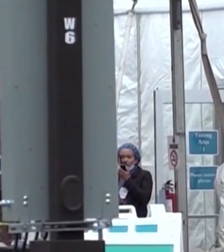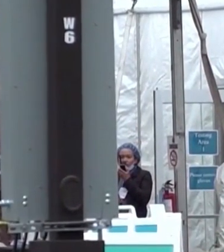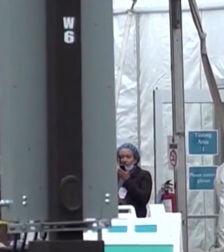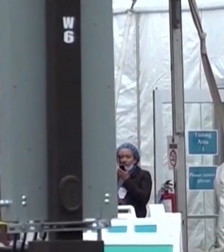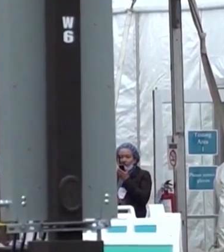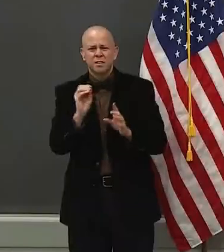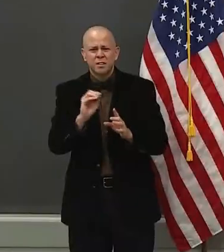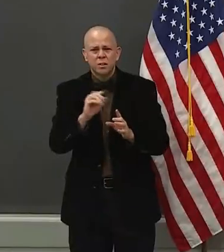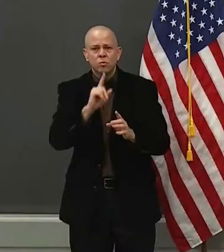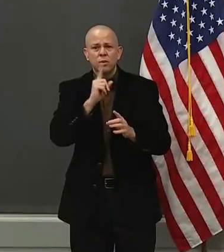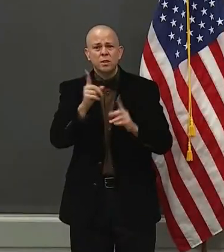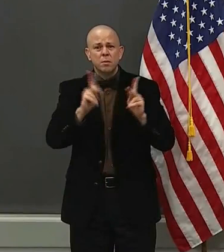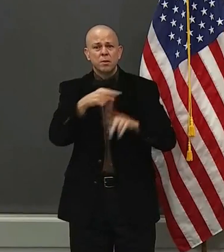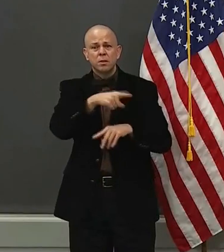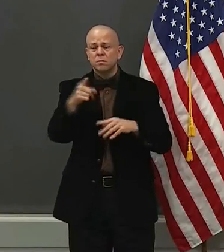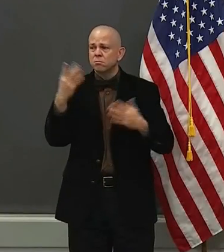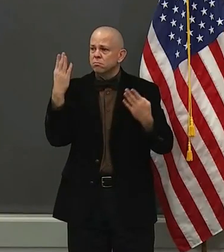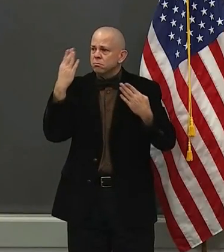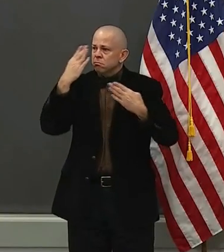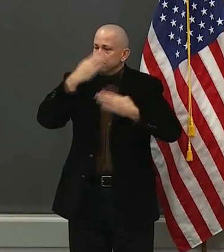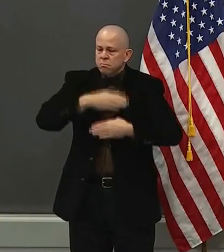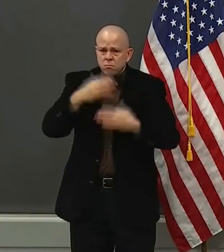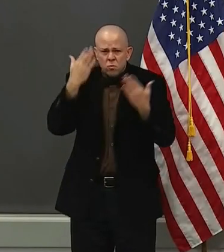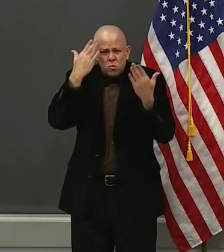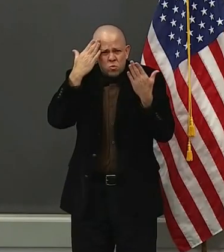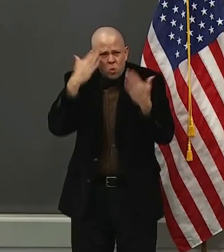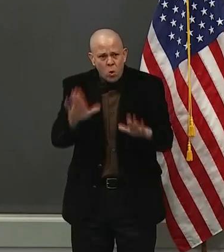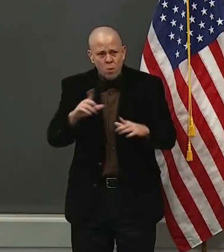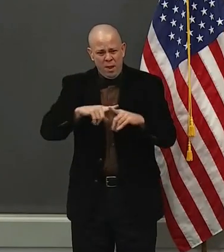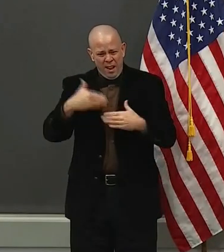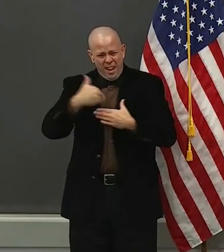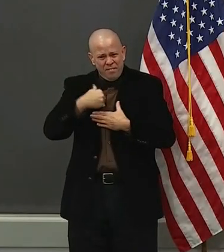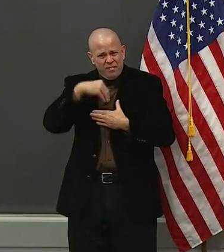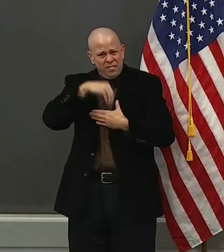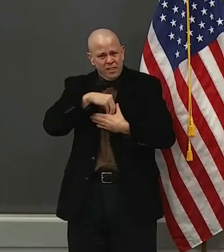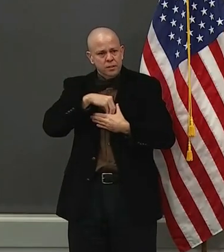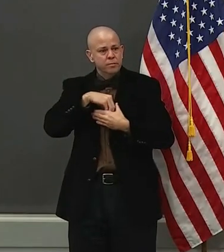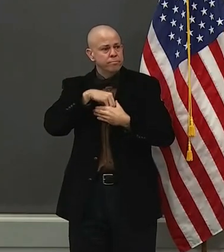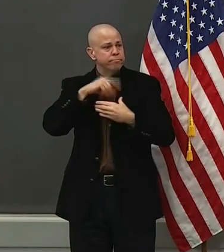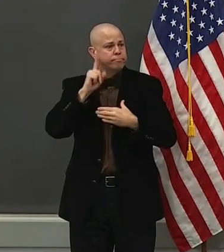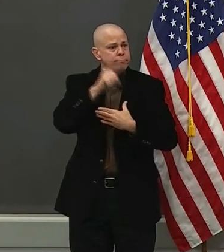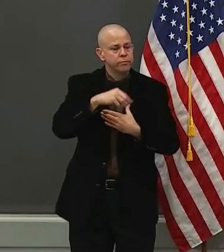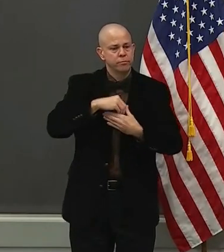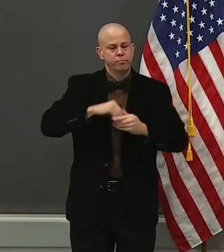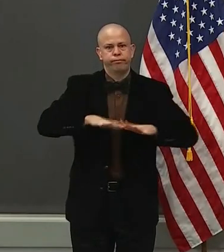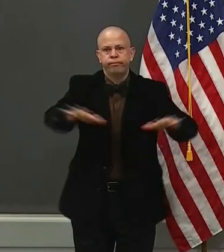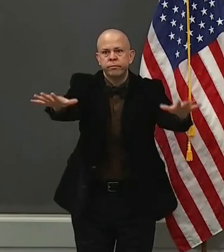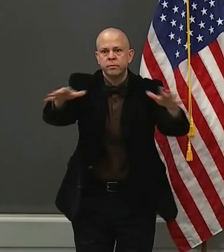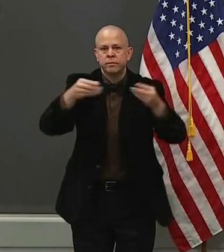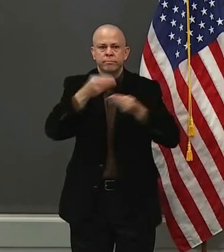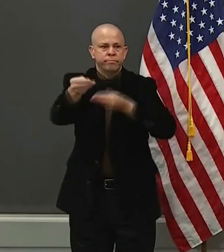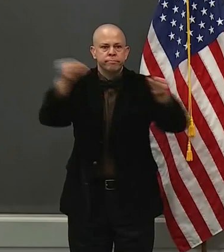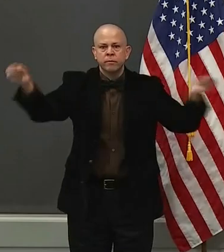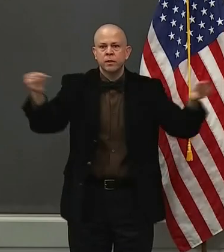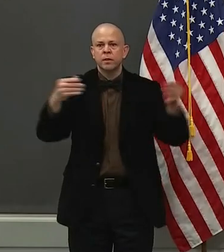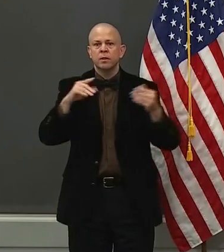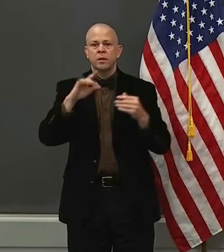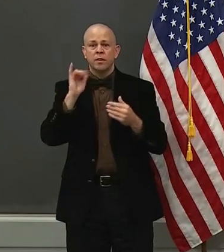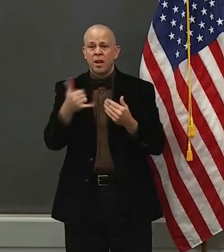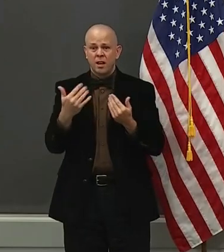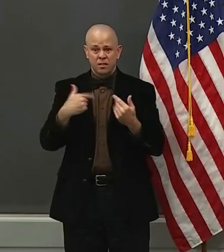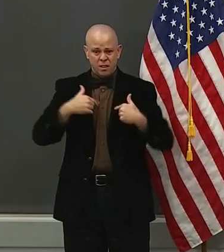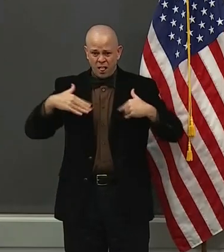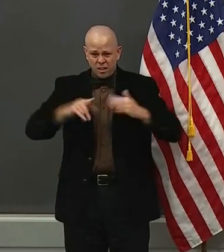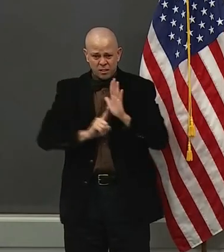is really people who have no symptoms. Either they haven't developed them yet or never developed them. They get together with the people they love, the people they